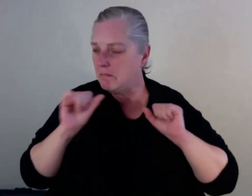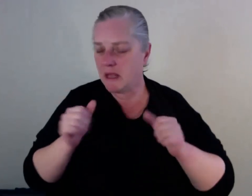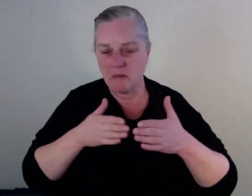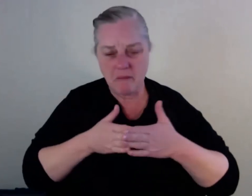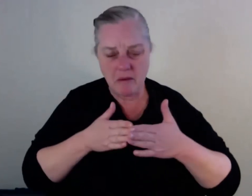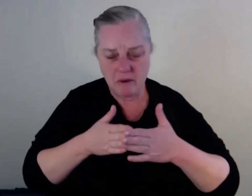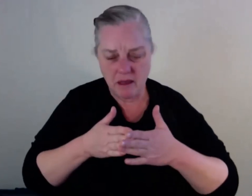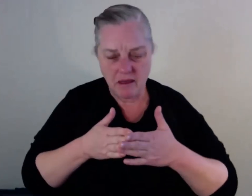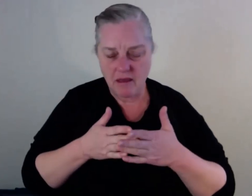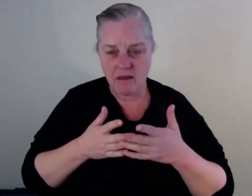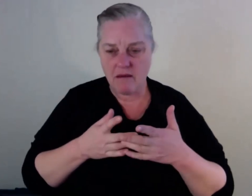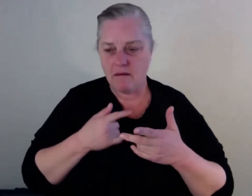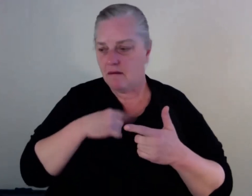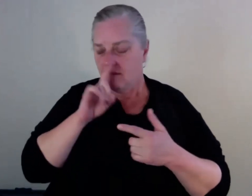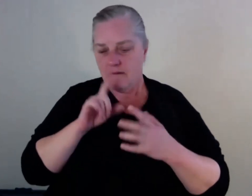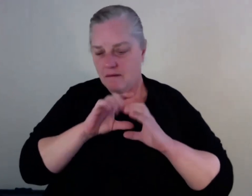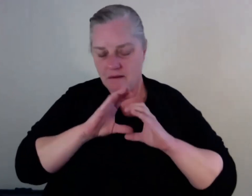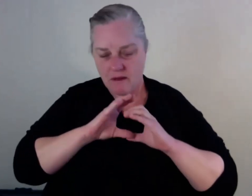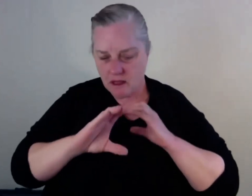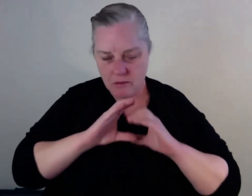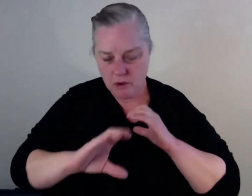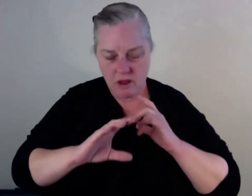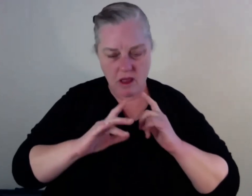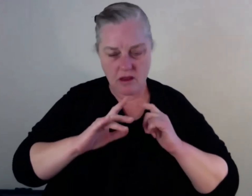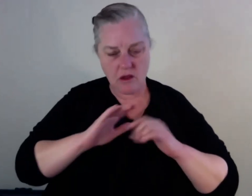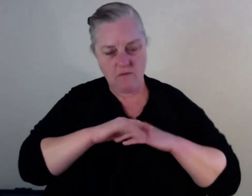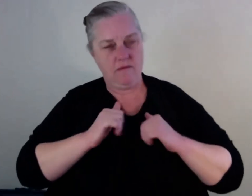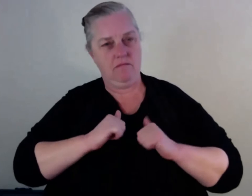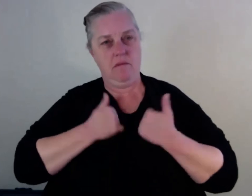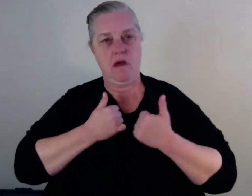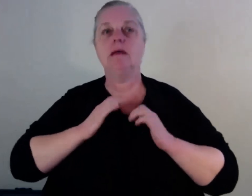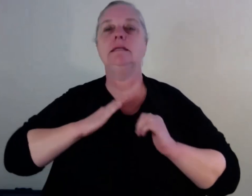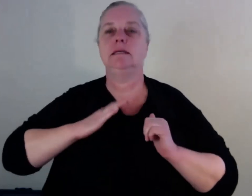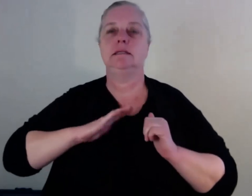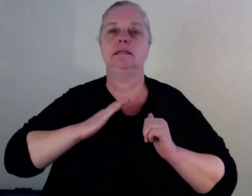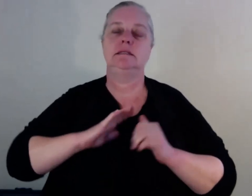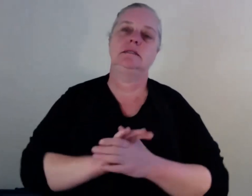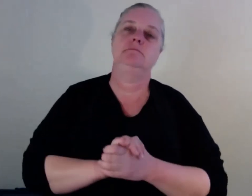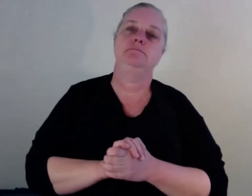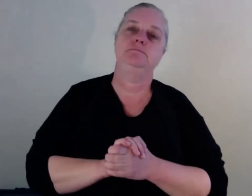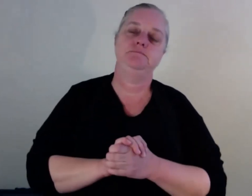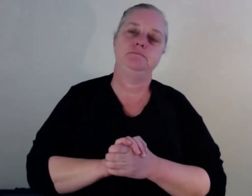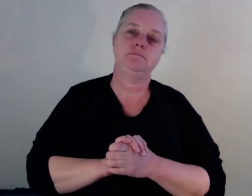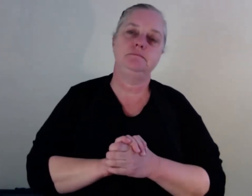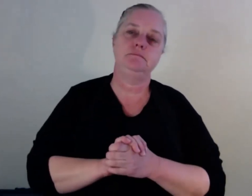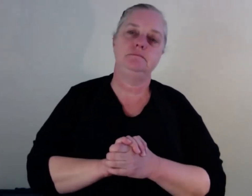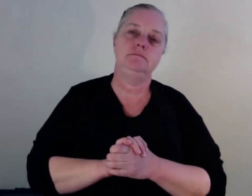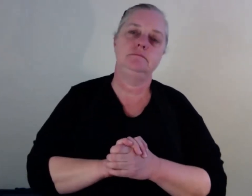I wasn't able to communicate my needs and then, you know, you coming into contact, um, with, you know, discrimination or,